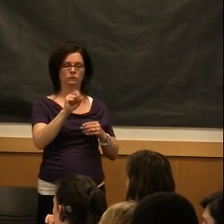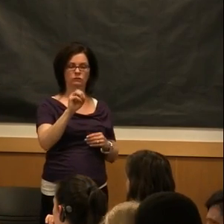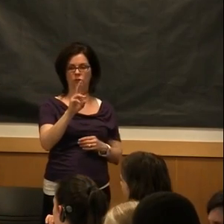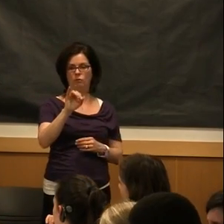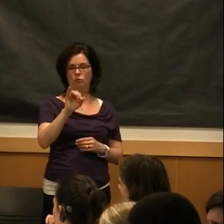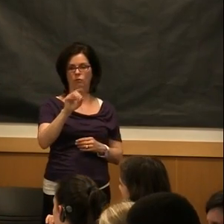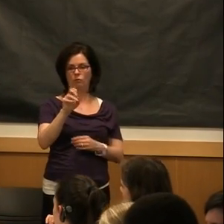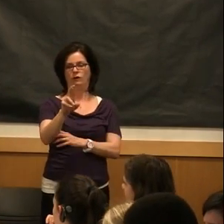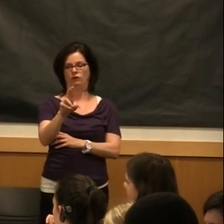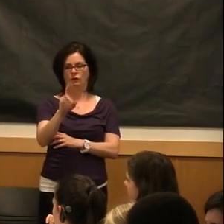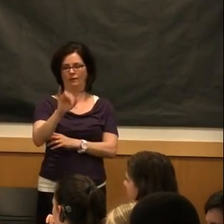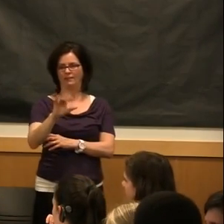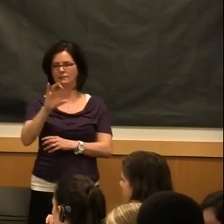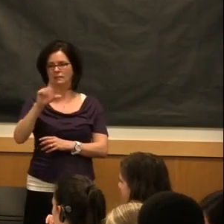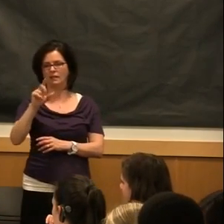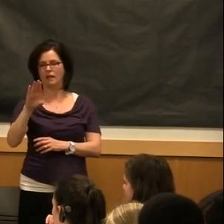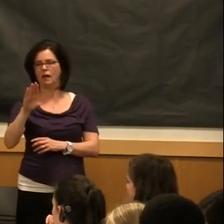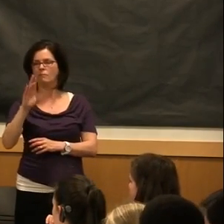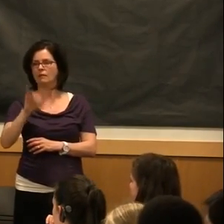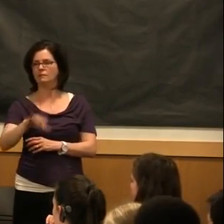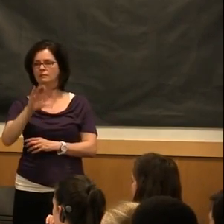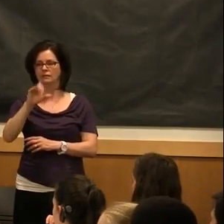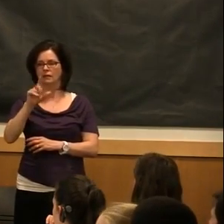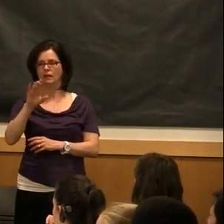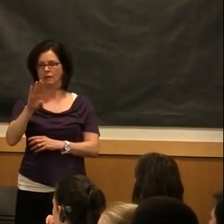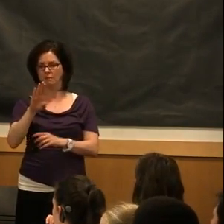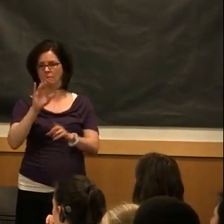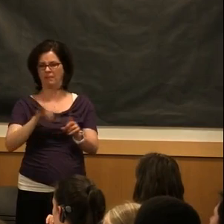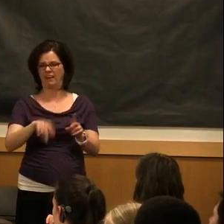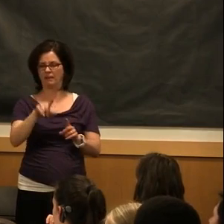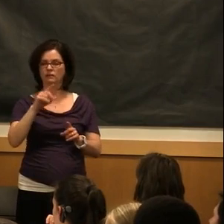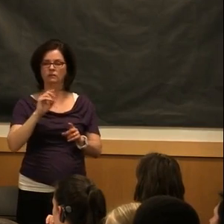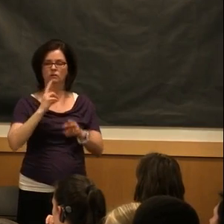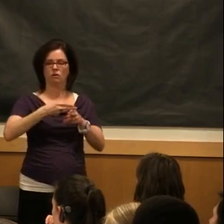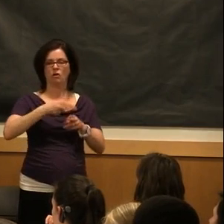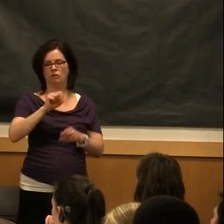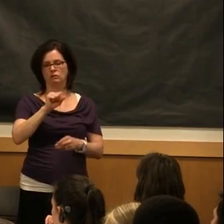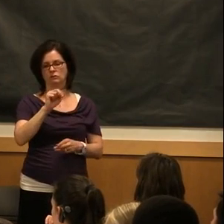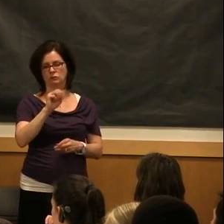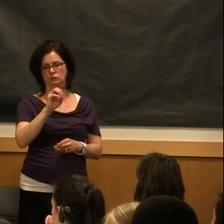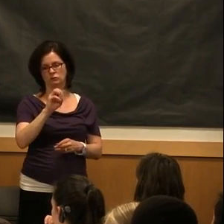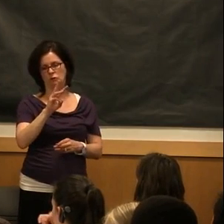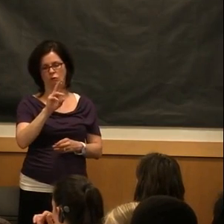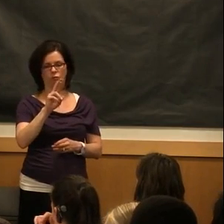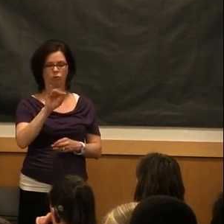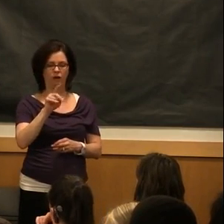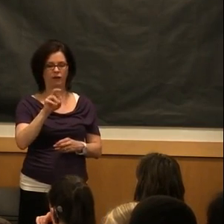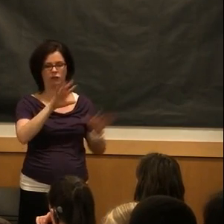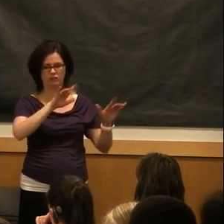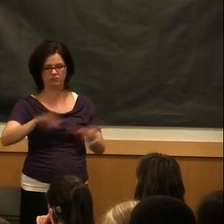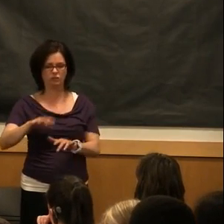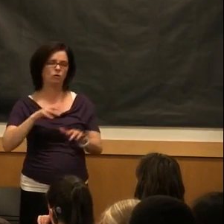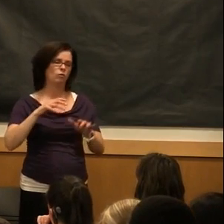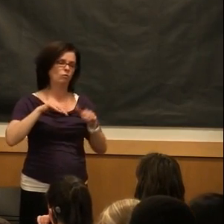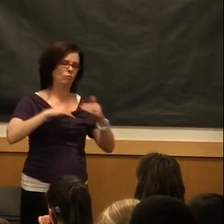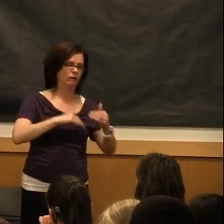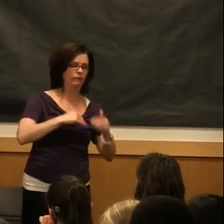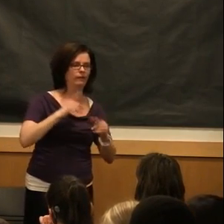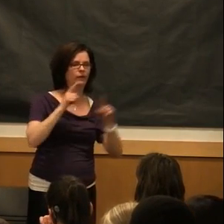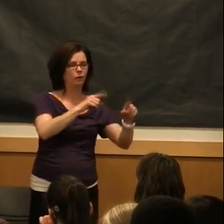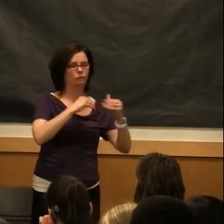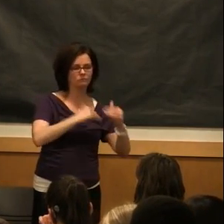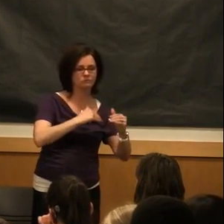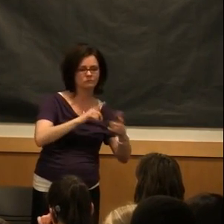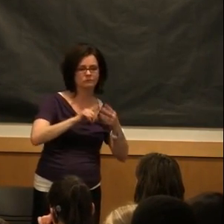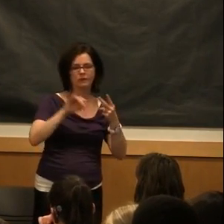these clubs, one of these clubs here. They call them the snow riders. They go skiing. They go snowboarding. They do a lot of ice climbing,